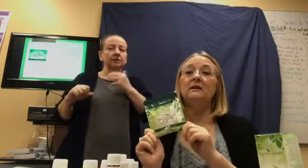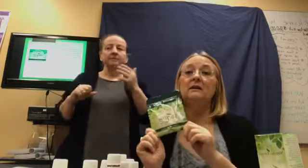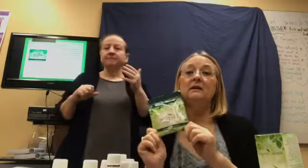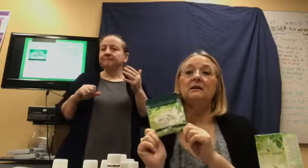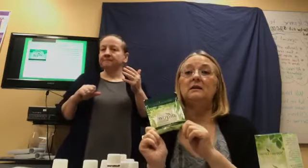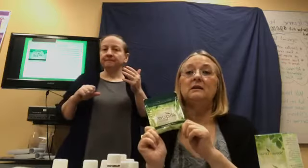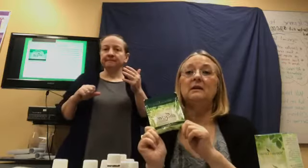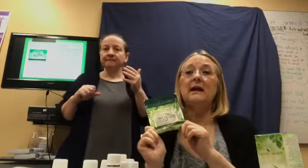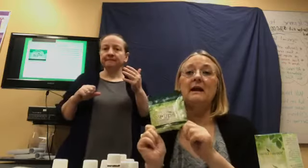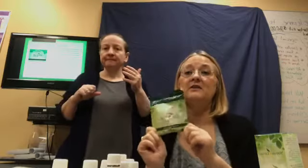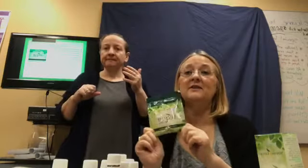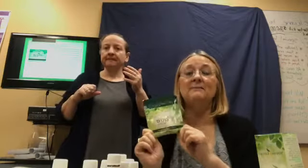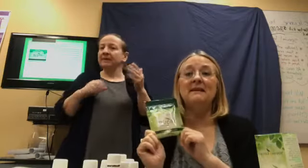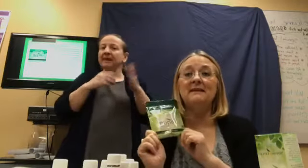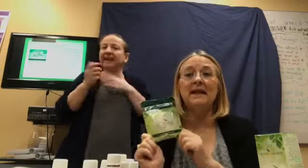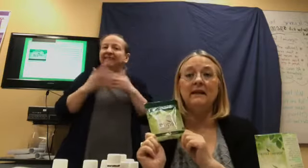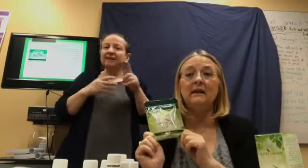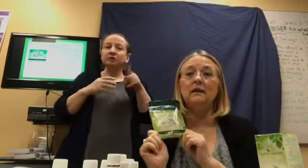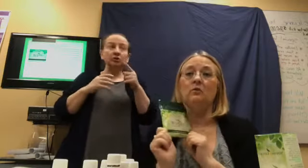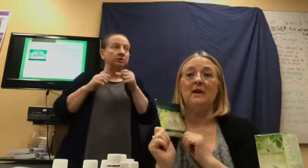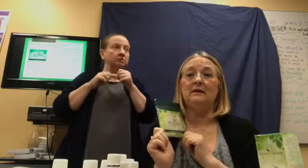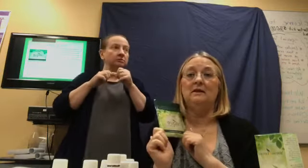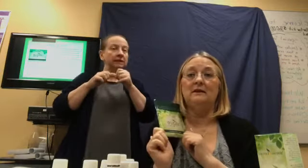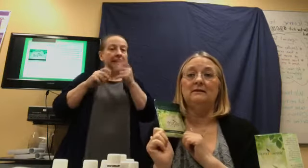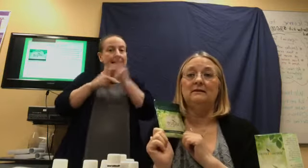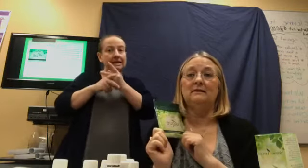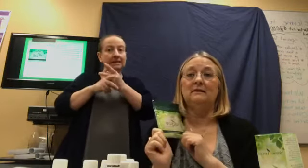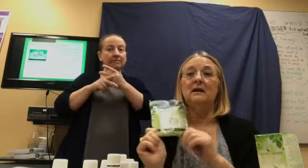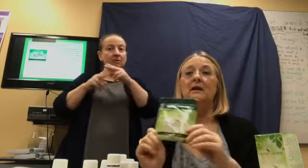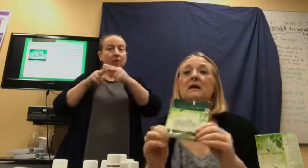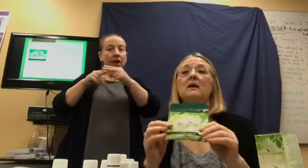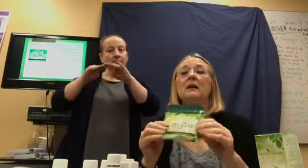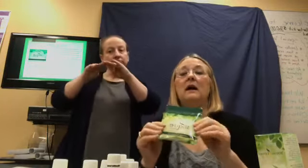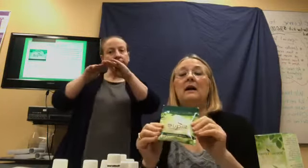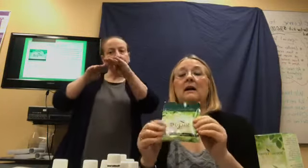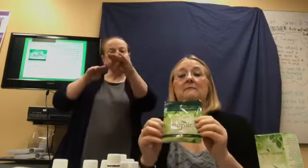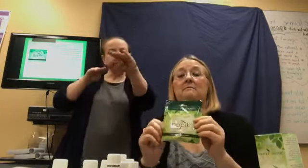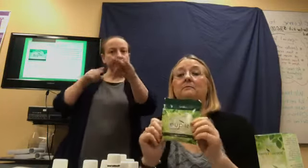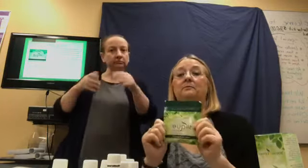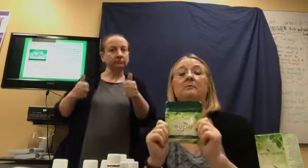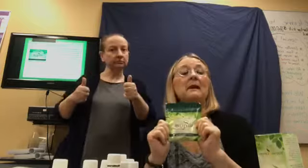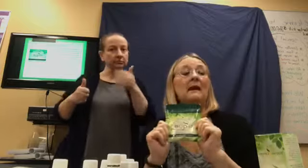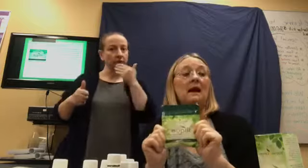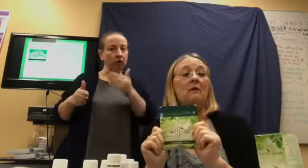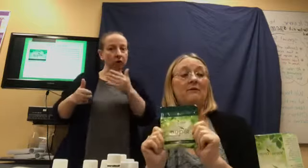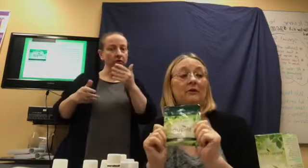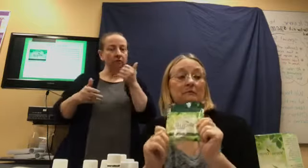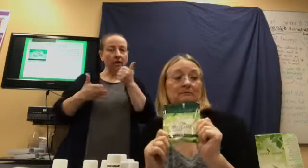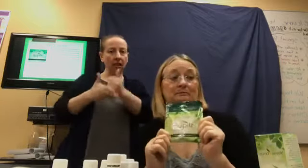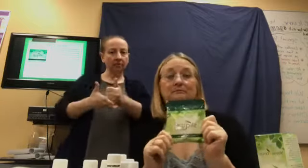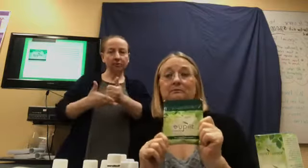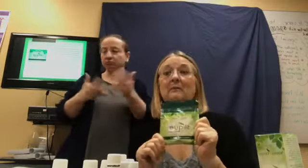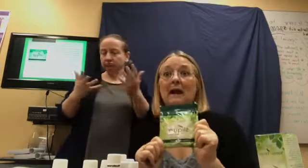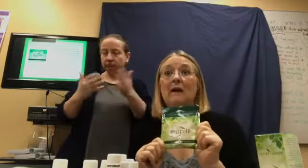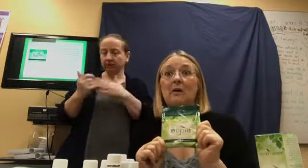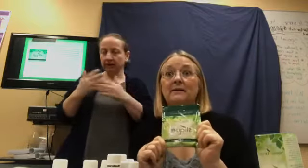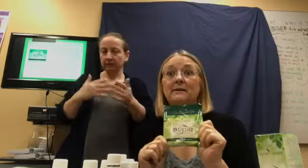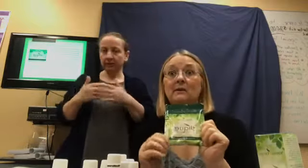Even, at just maintaining your weight loss. Um, however, I want to lose